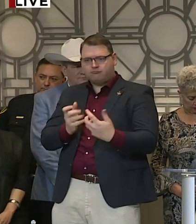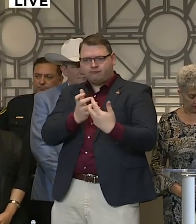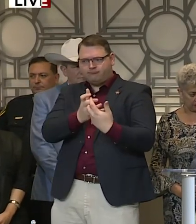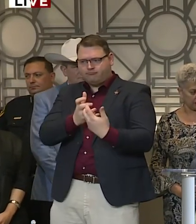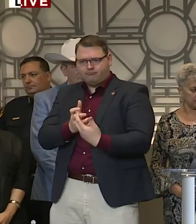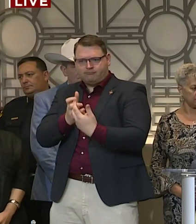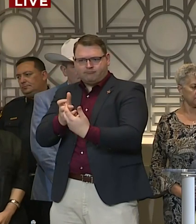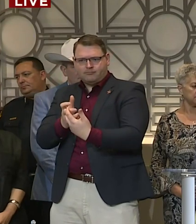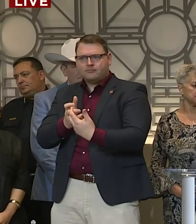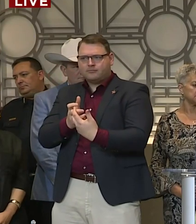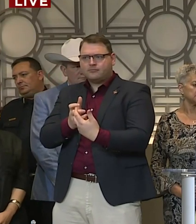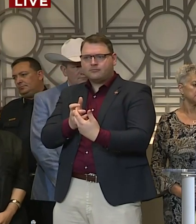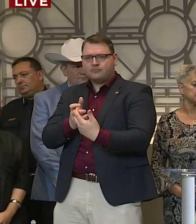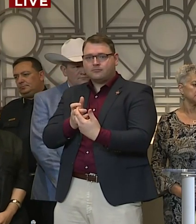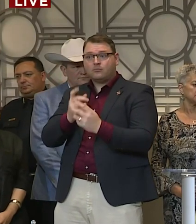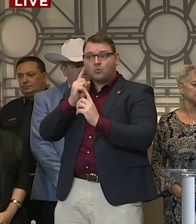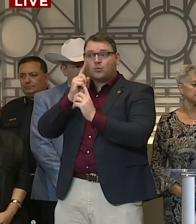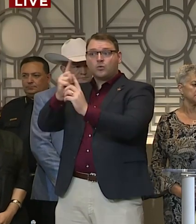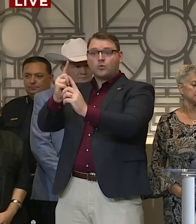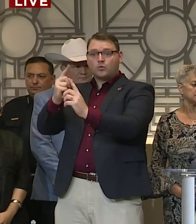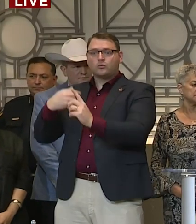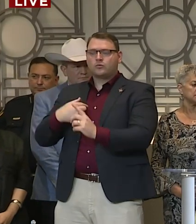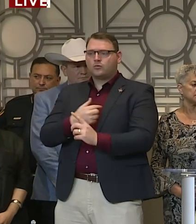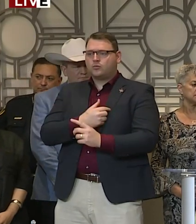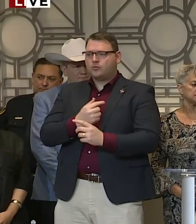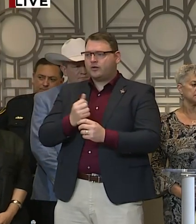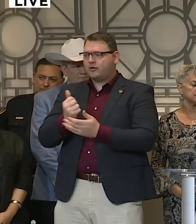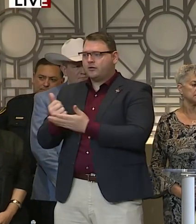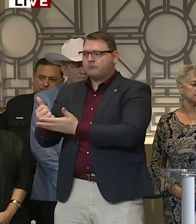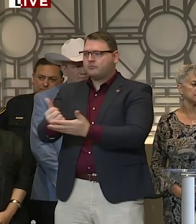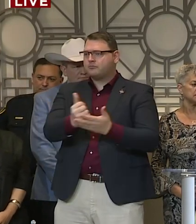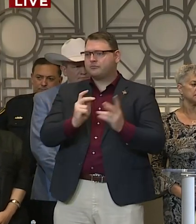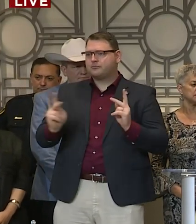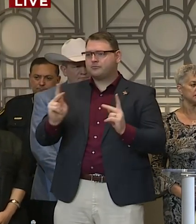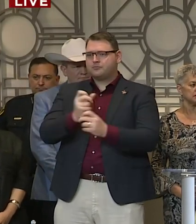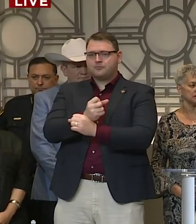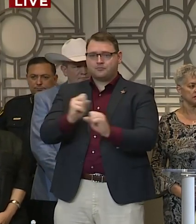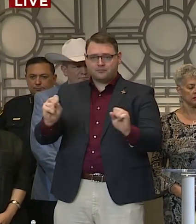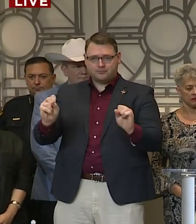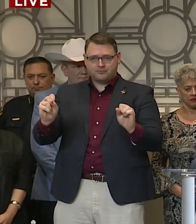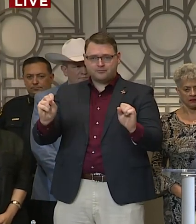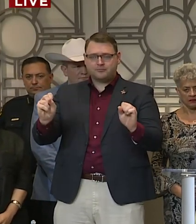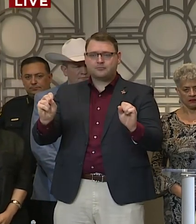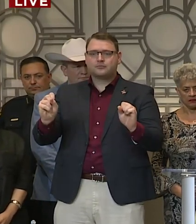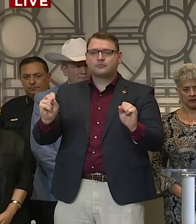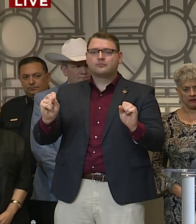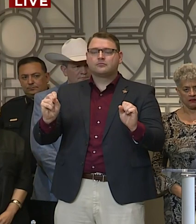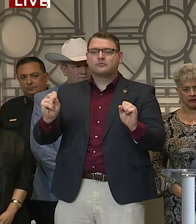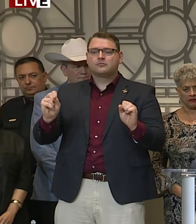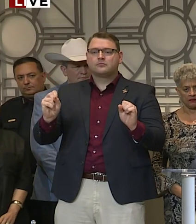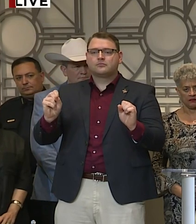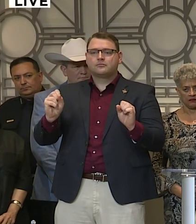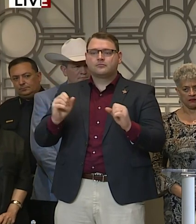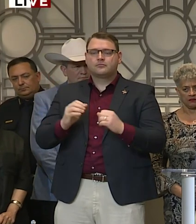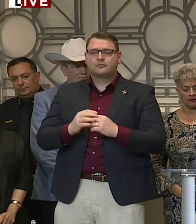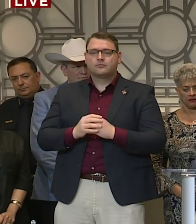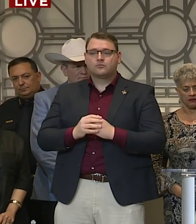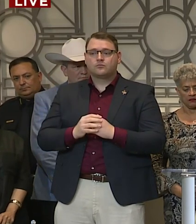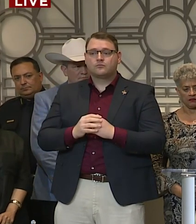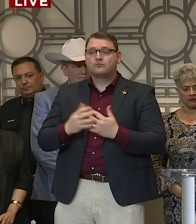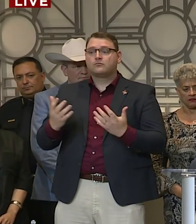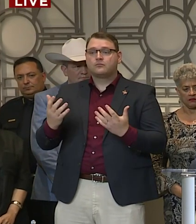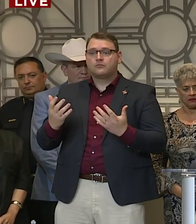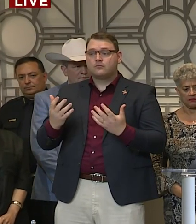everything that we needed to do to keep people safe, to based upon the facts, the